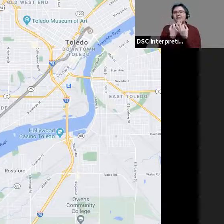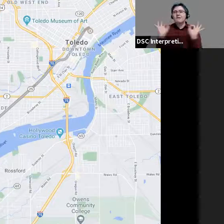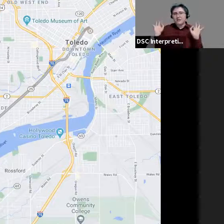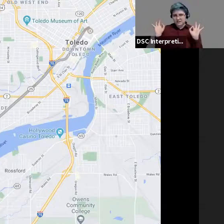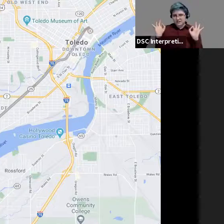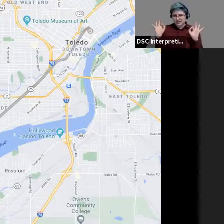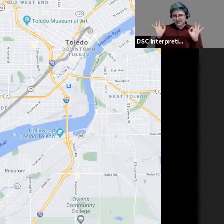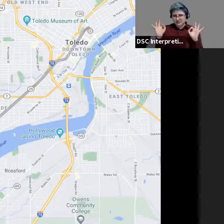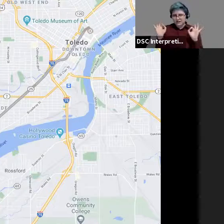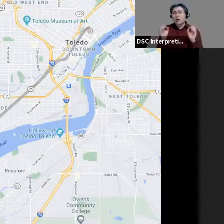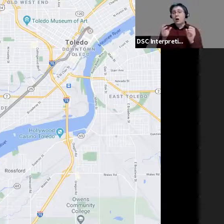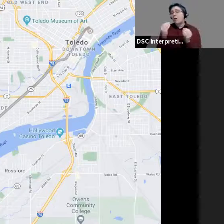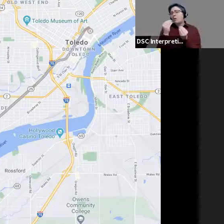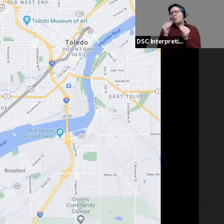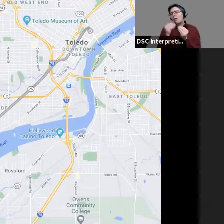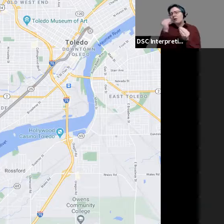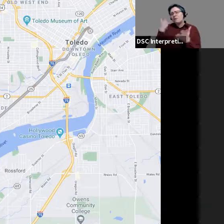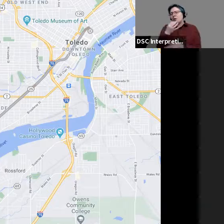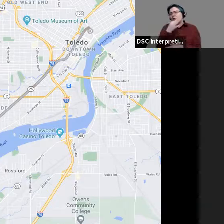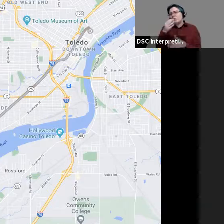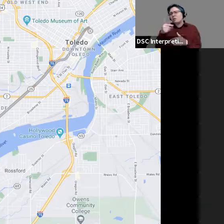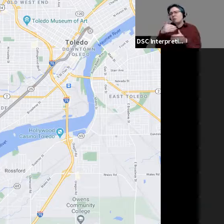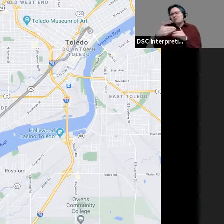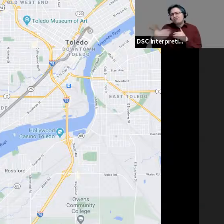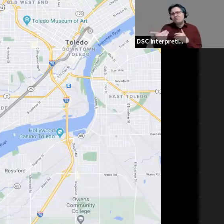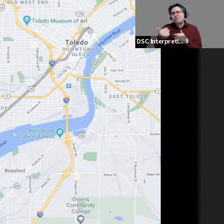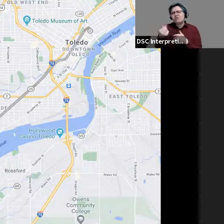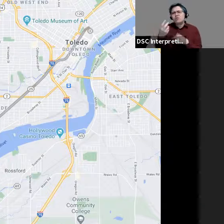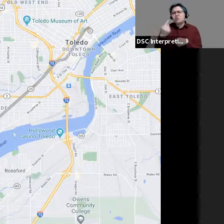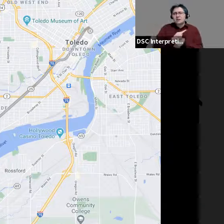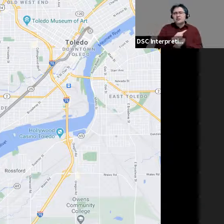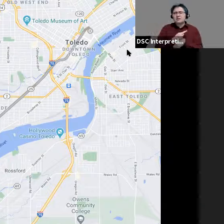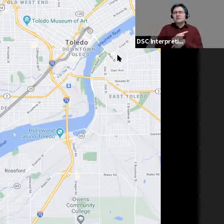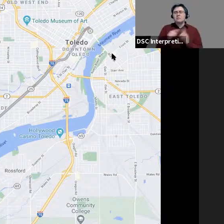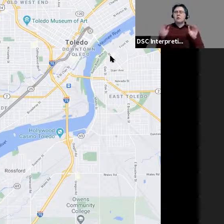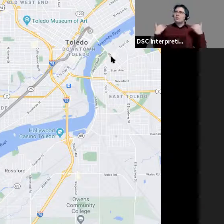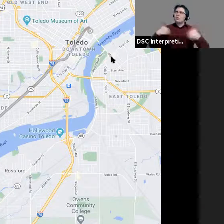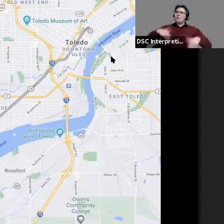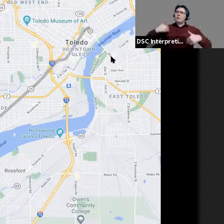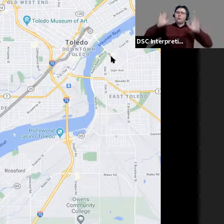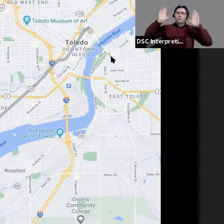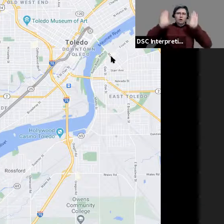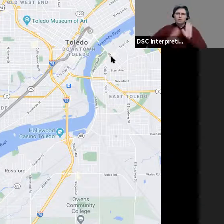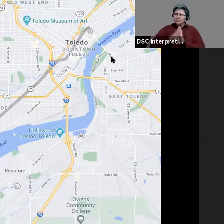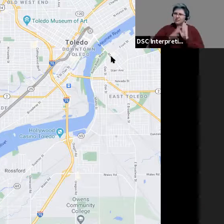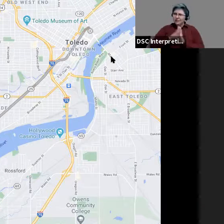More details will come over the next few days, but again, just a great development for our community.